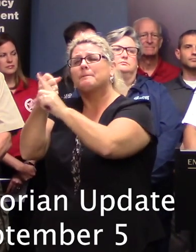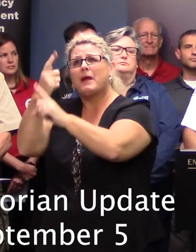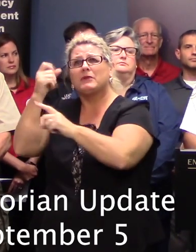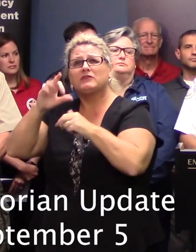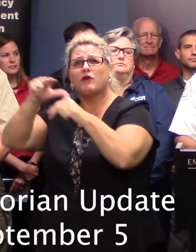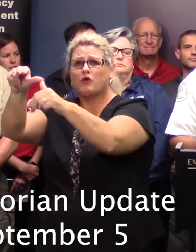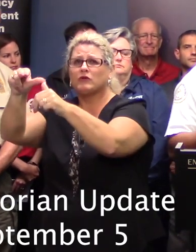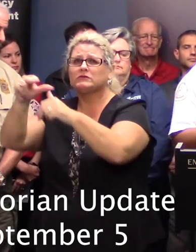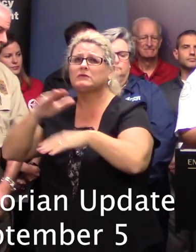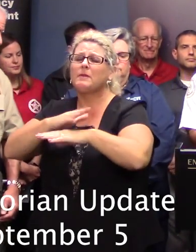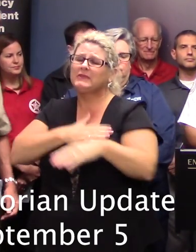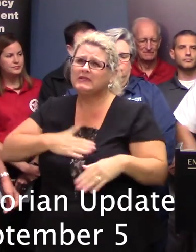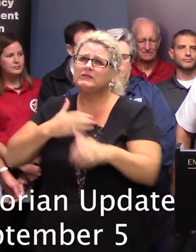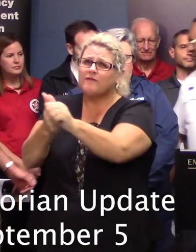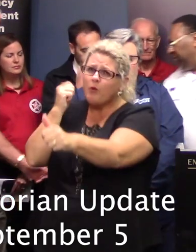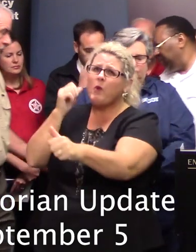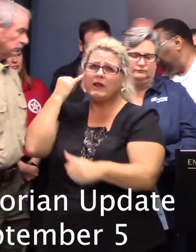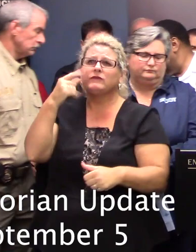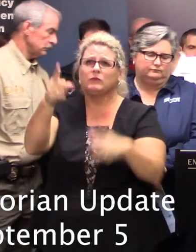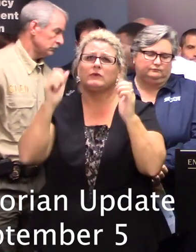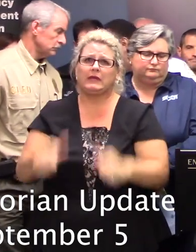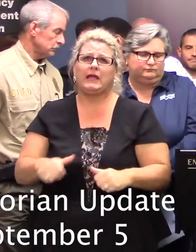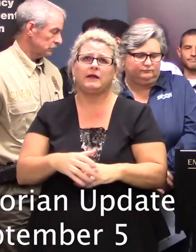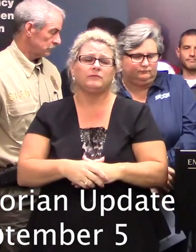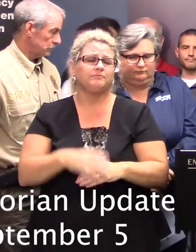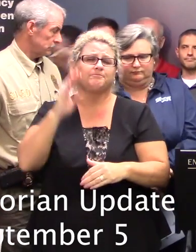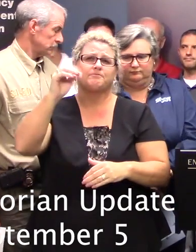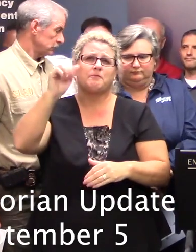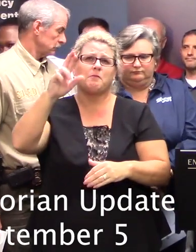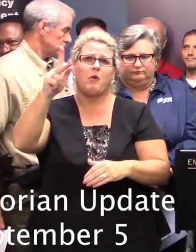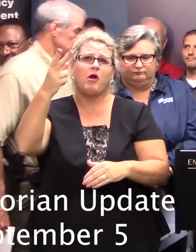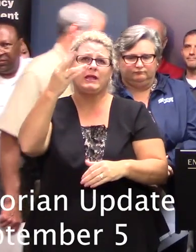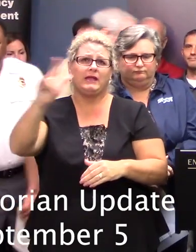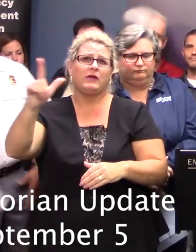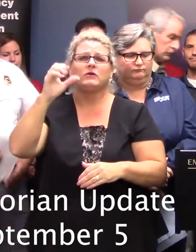necessary. Thank you, Governor. Thank you, sir. Mark Hill, Chief of Slead.